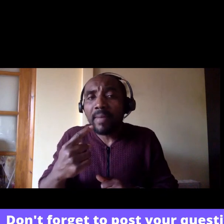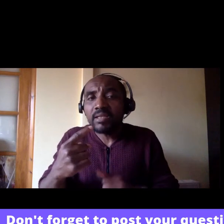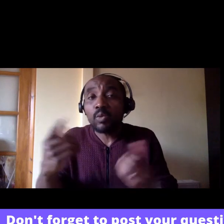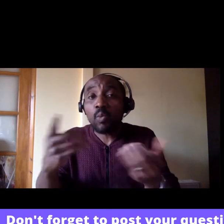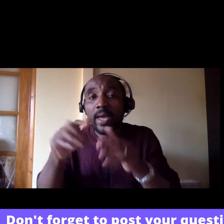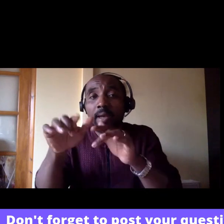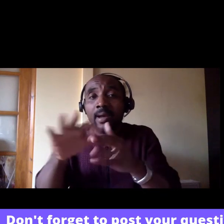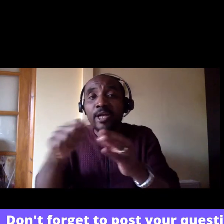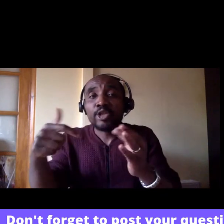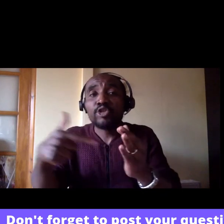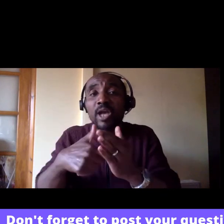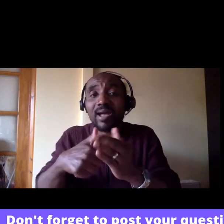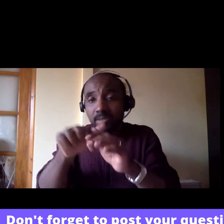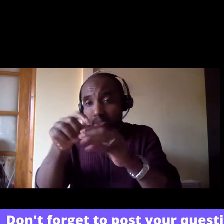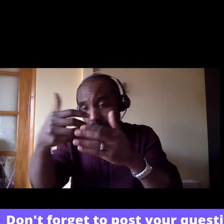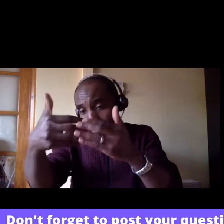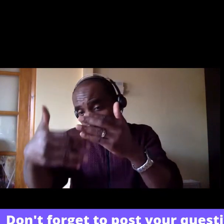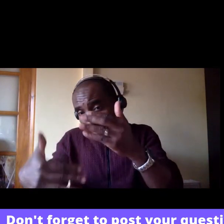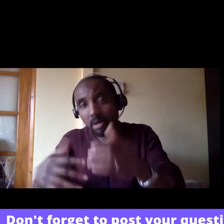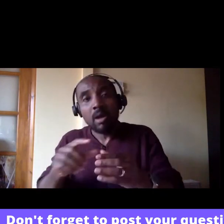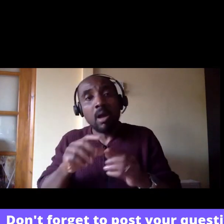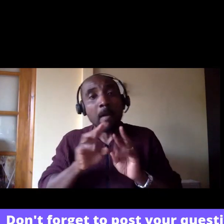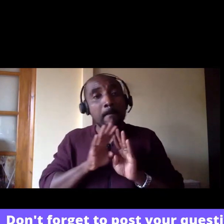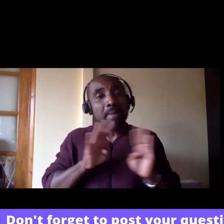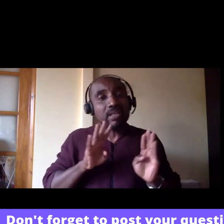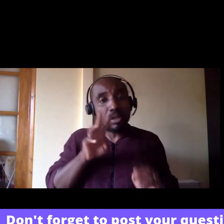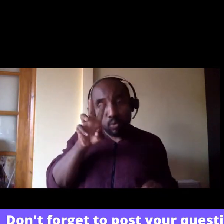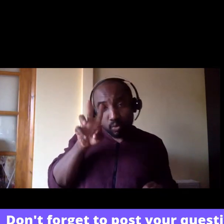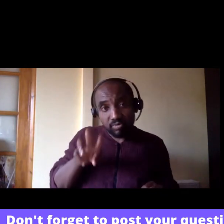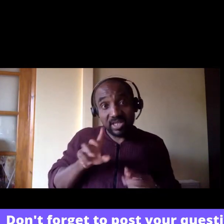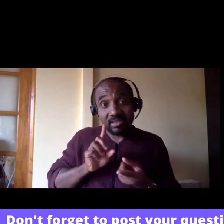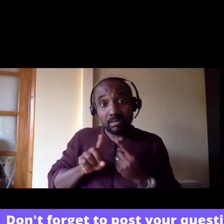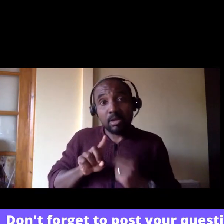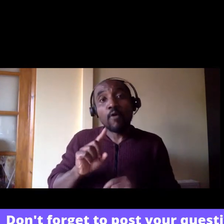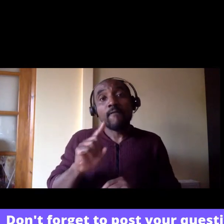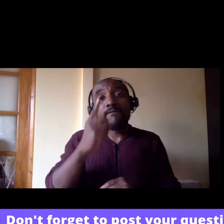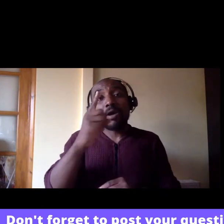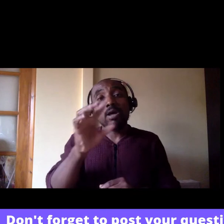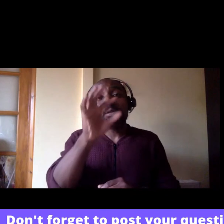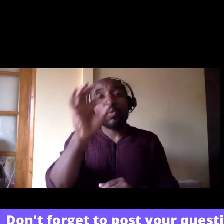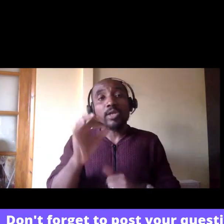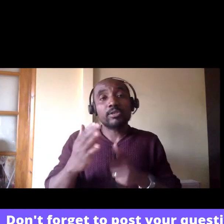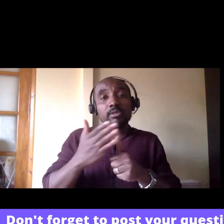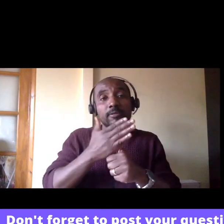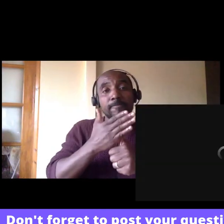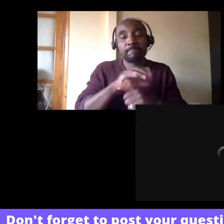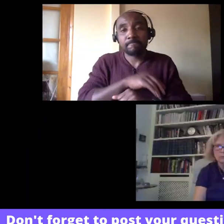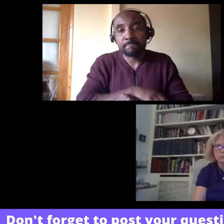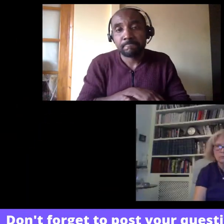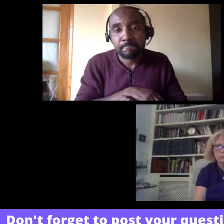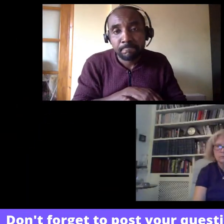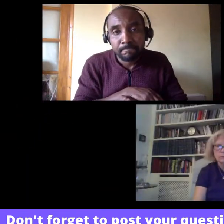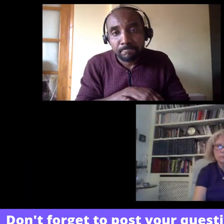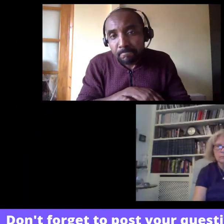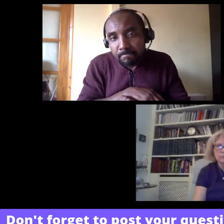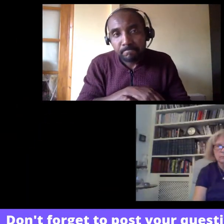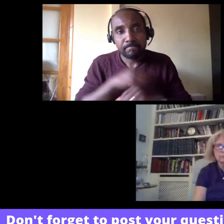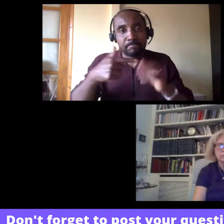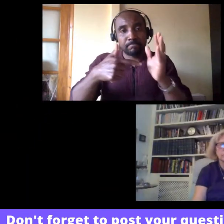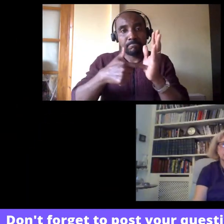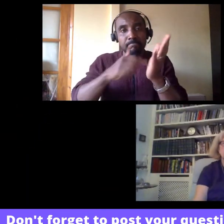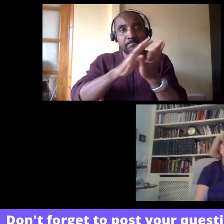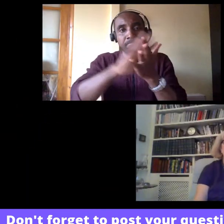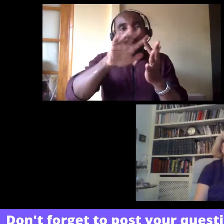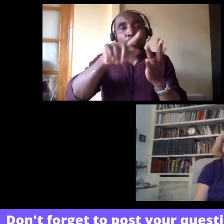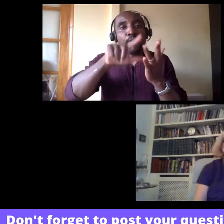for the panel. And the first question that we are going to go to was from Theodora Palenta,